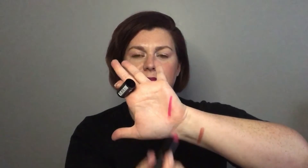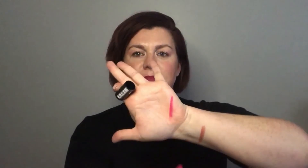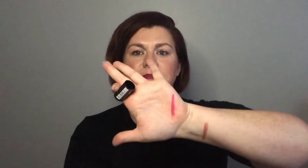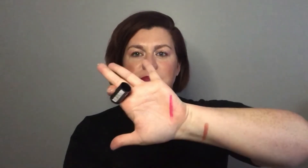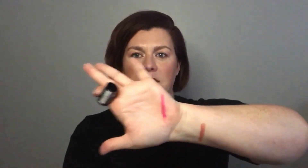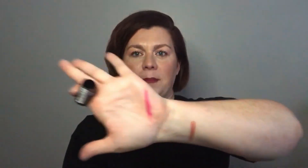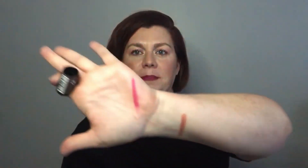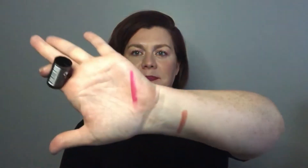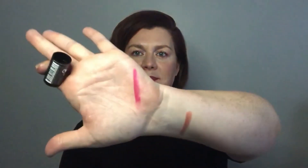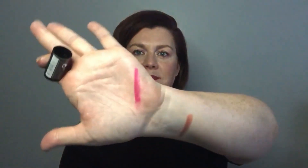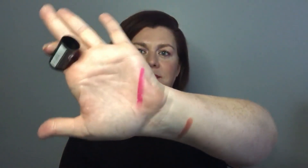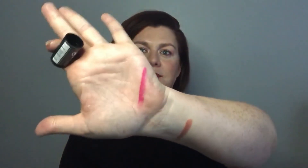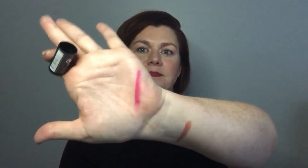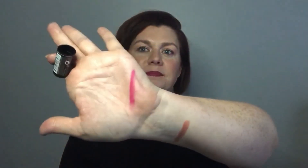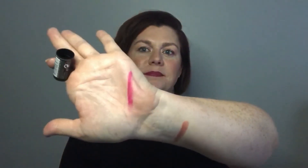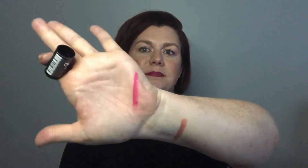mm-hmm